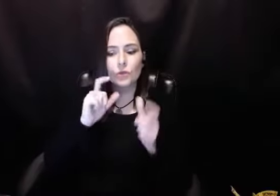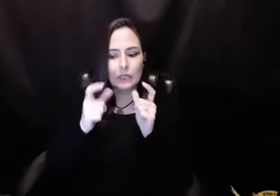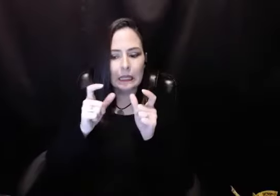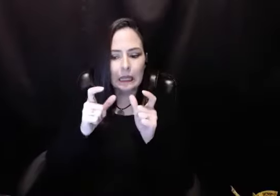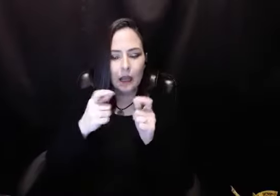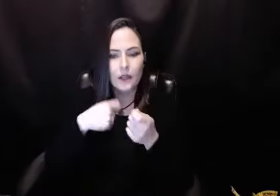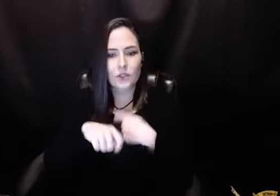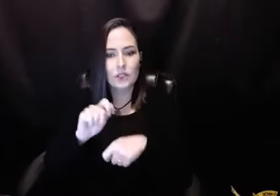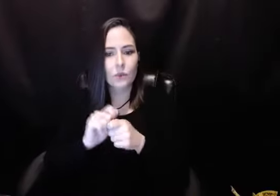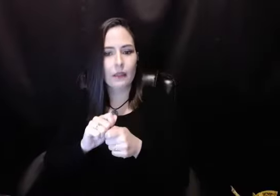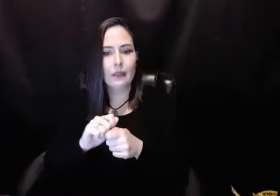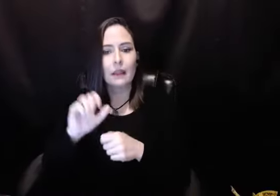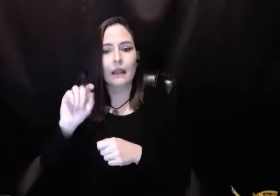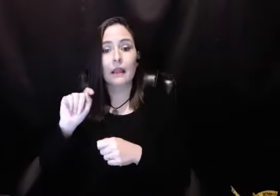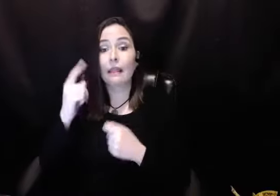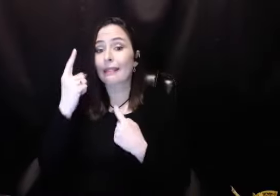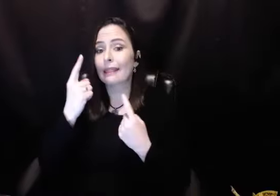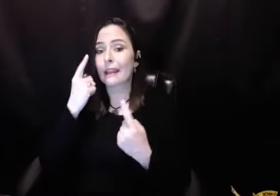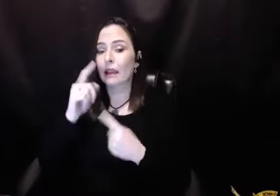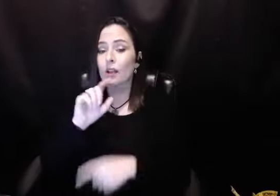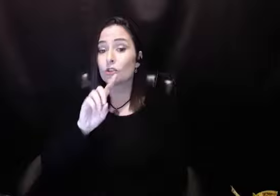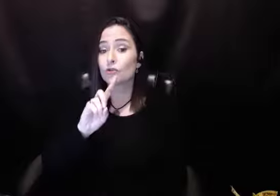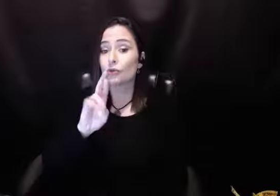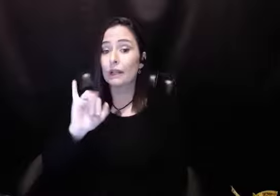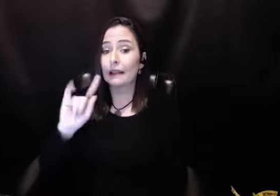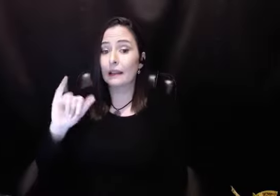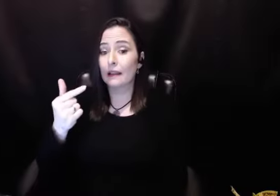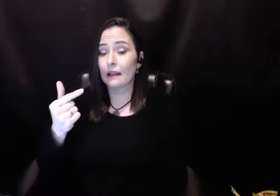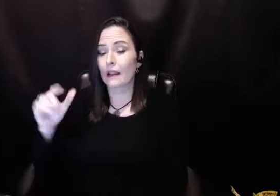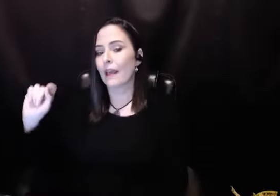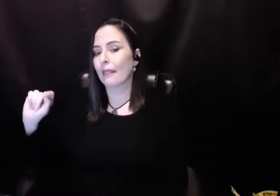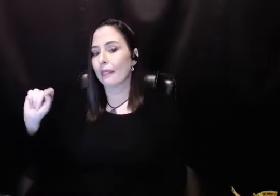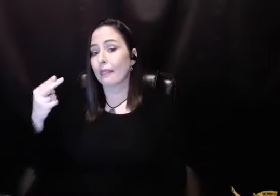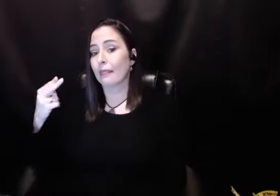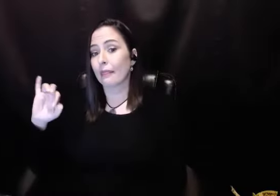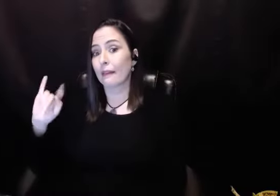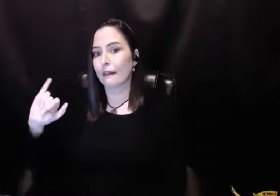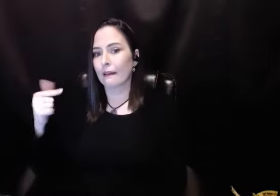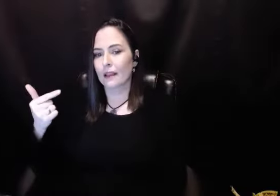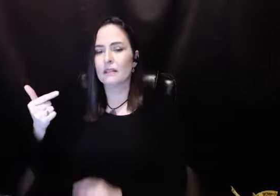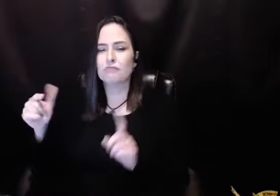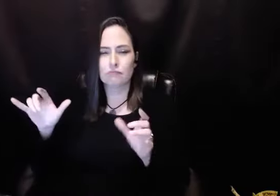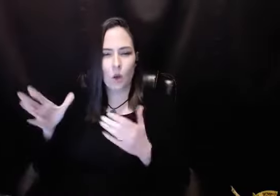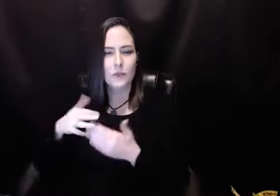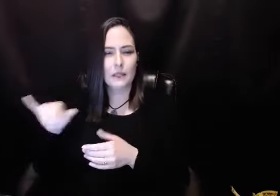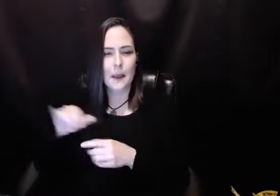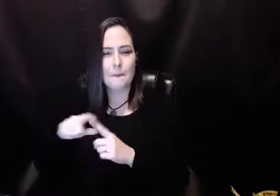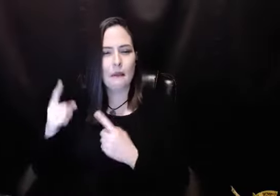I knew that where there were drinking, I could put thinking. And I could go from there. And so, I read